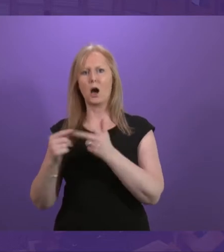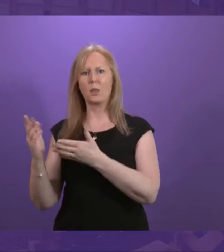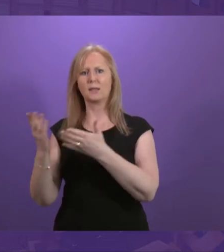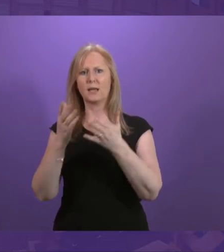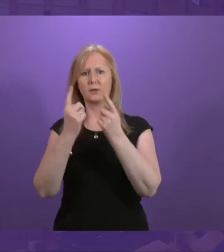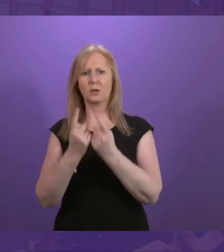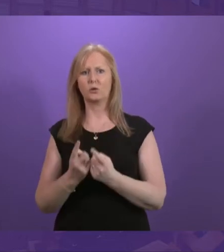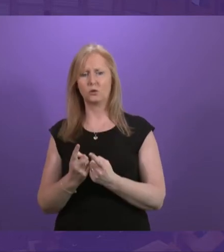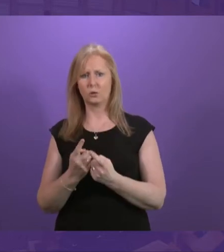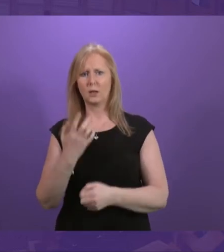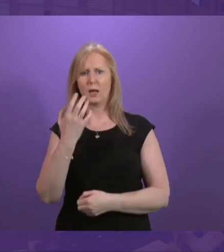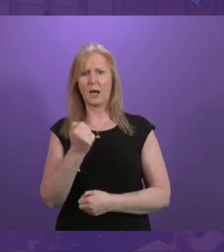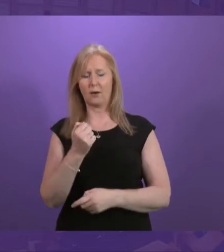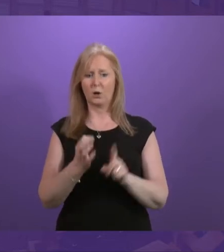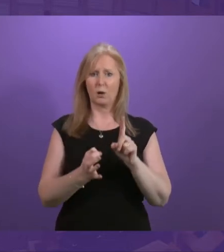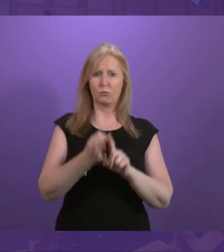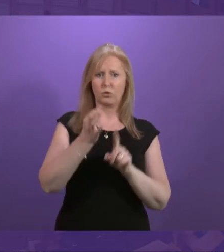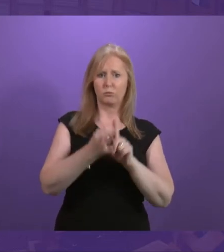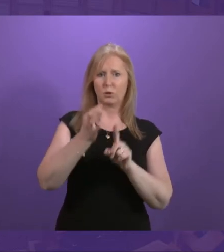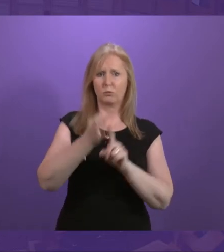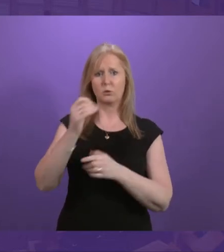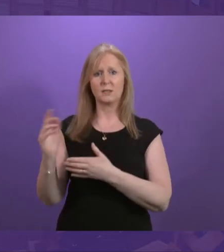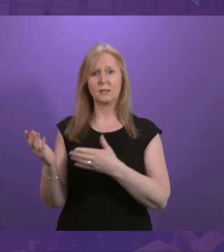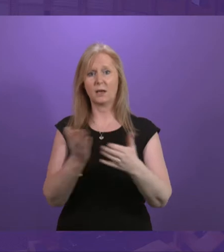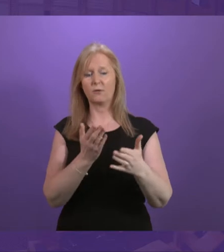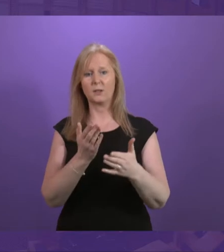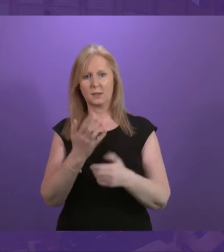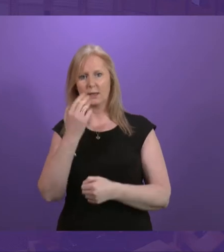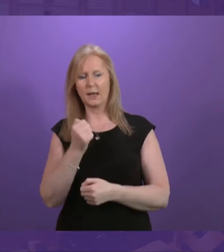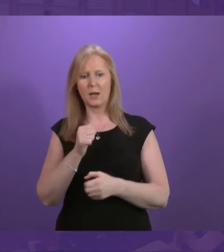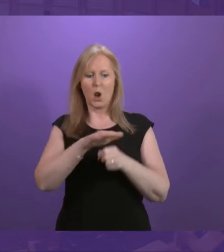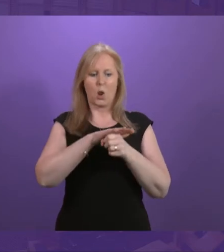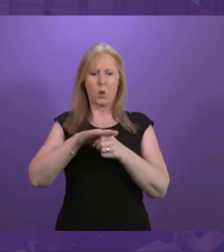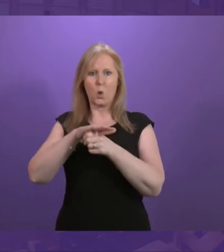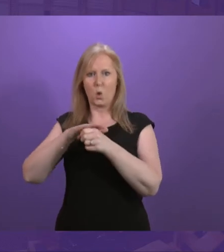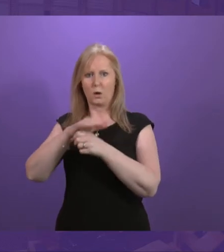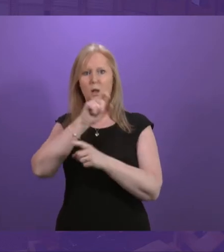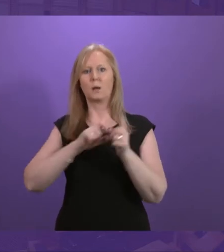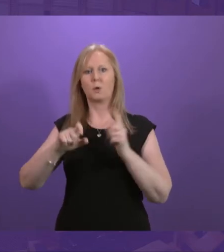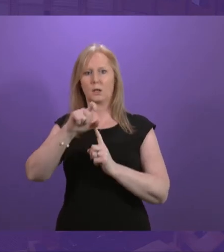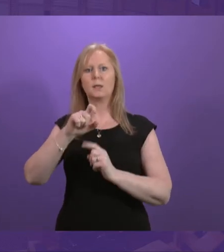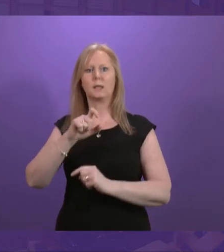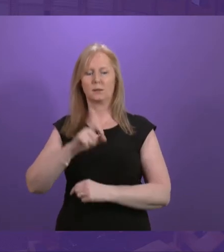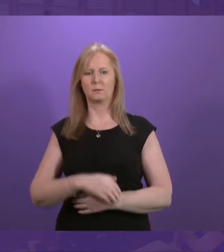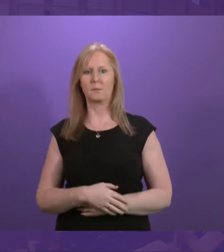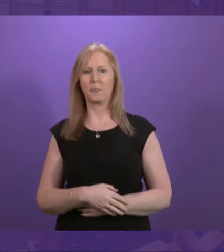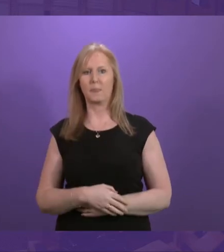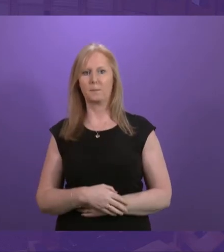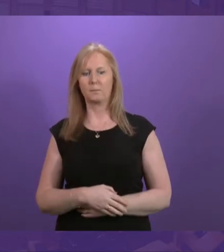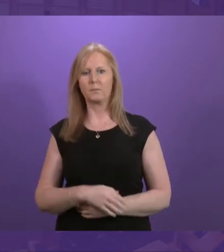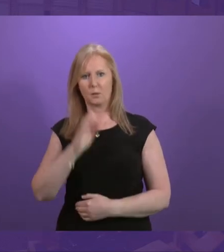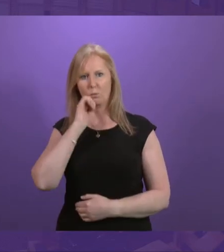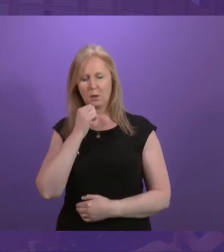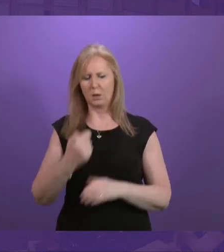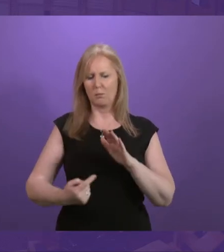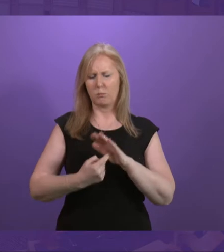concerned, that improved services are available to people in their local communities. That is what will make the